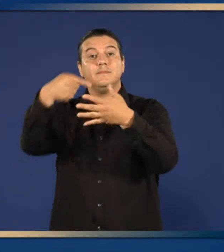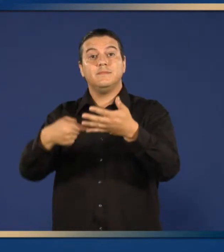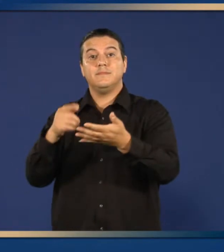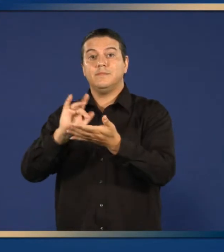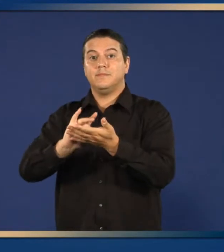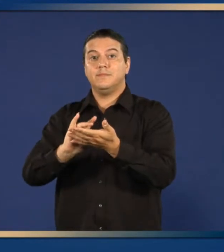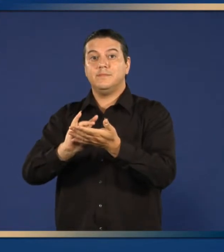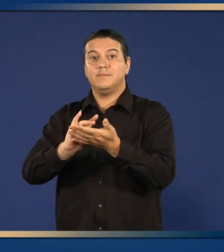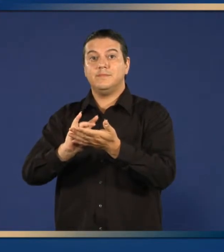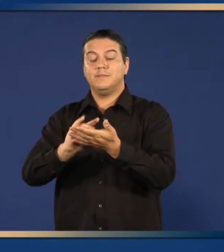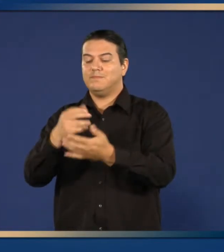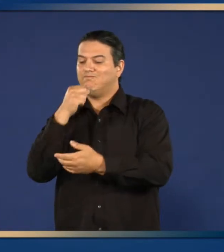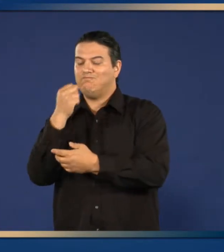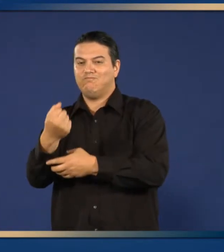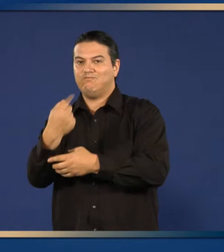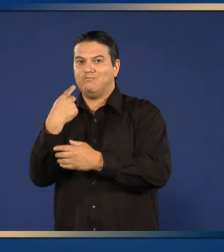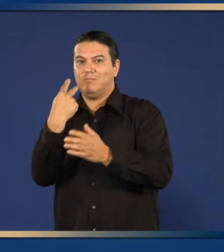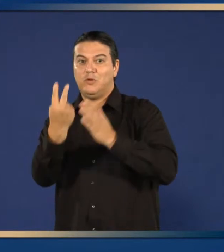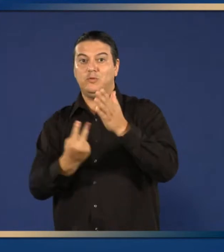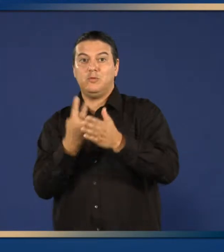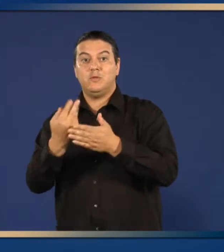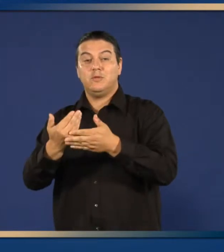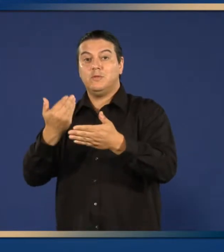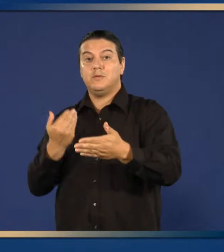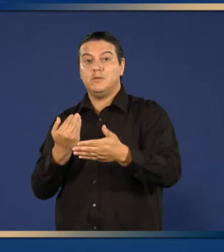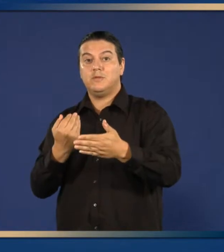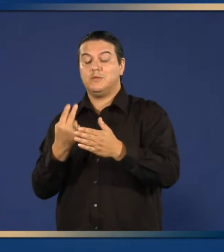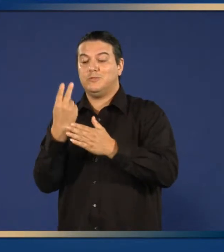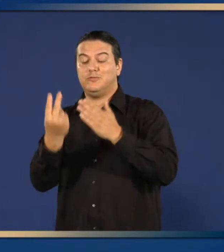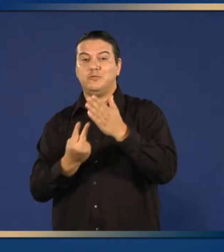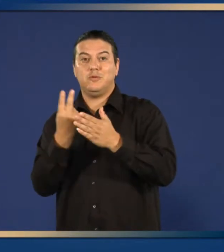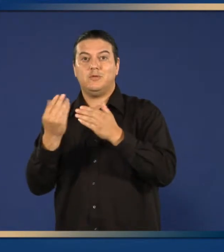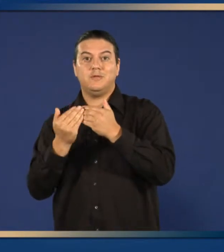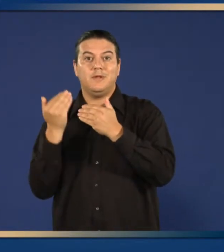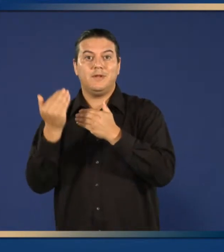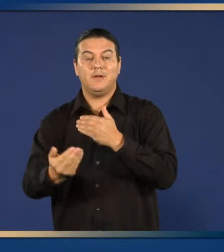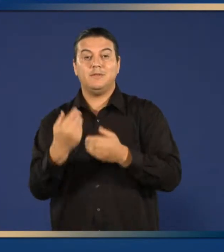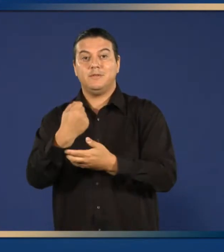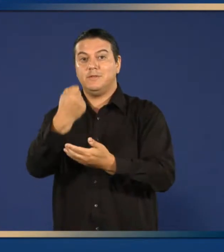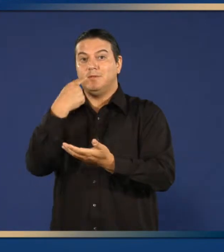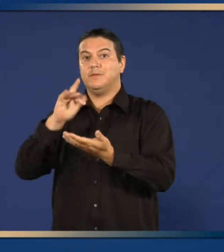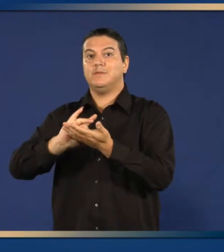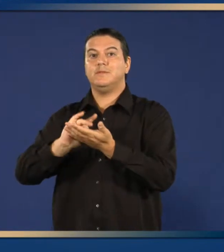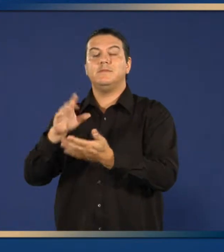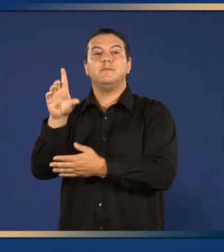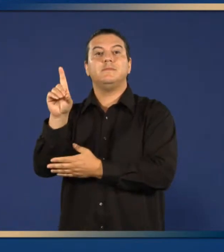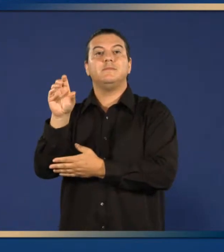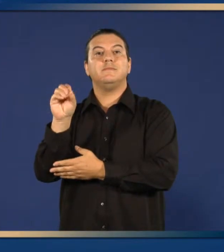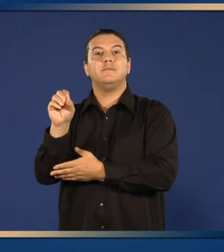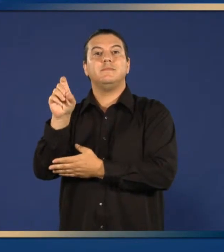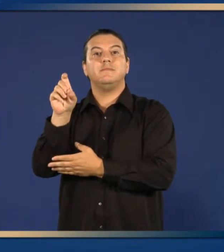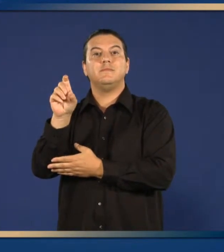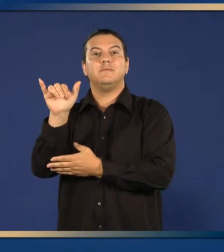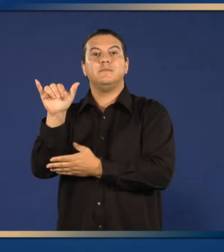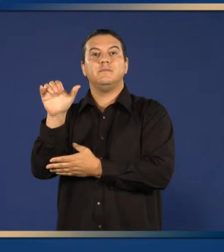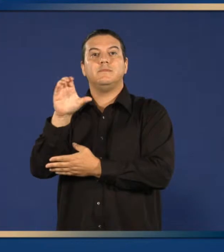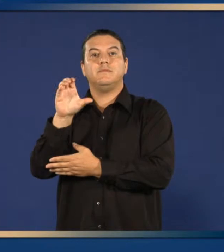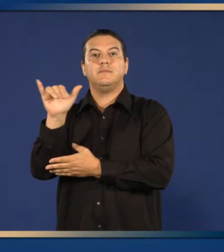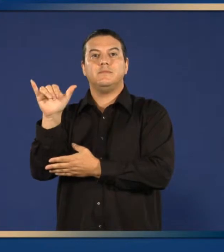Do not take the following medicines within two hours of taking doxycycline.